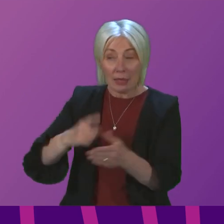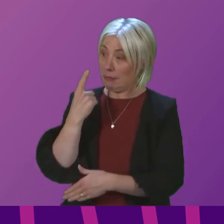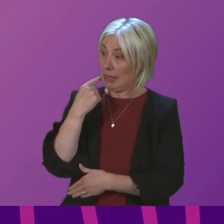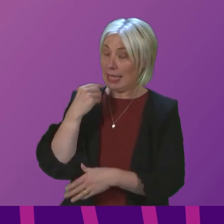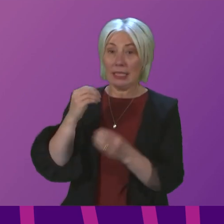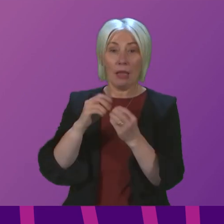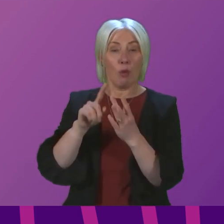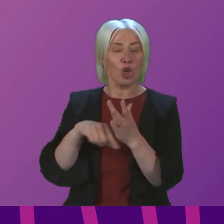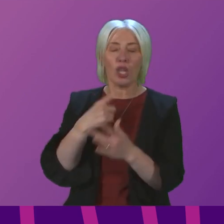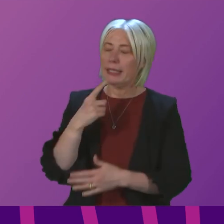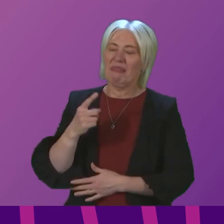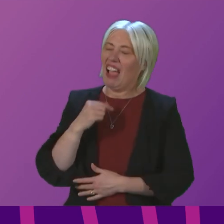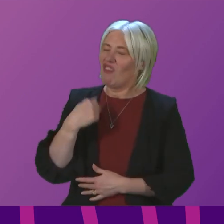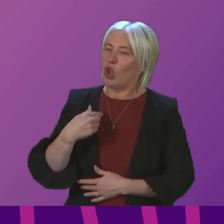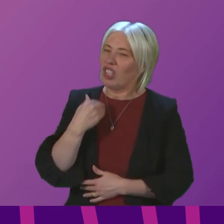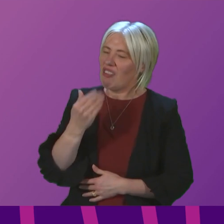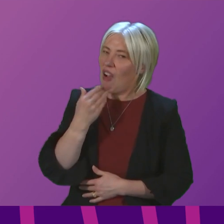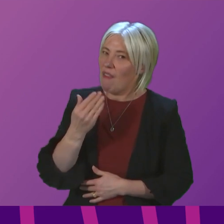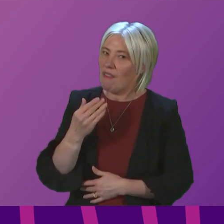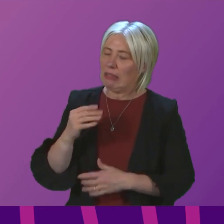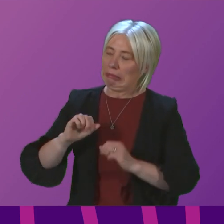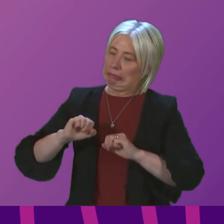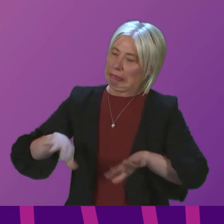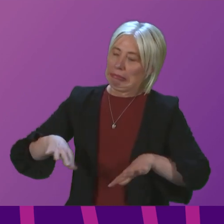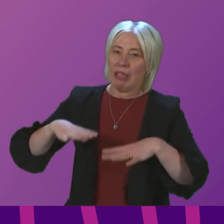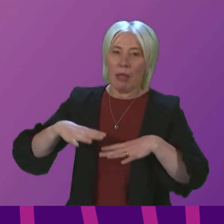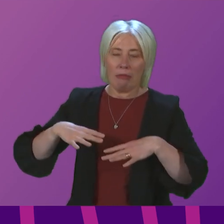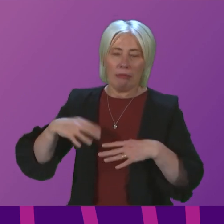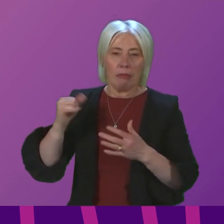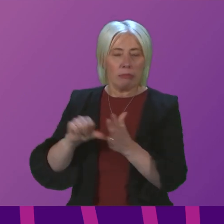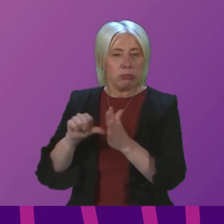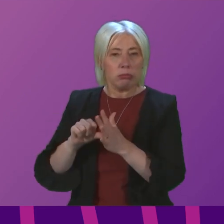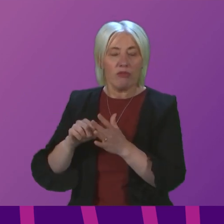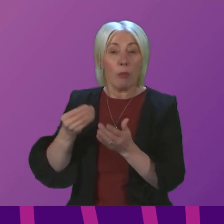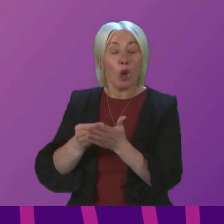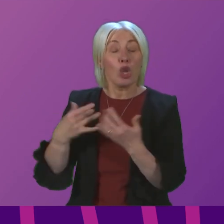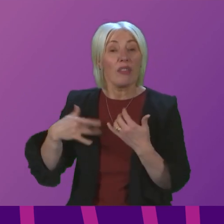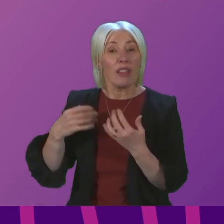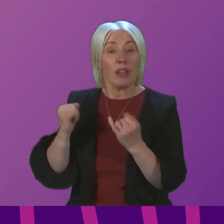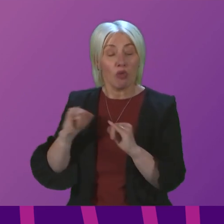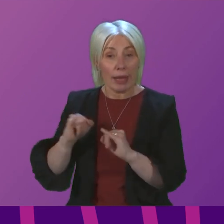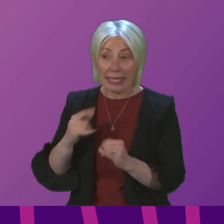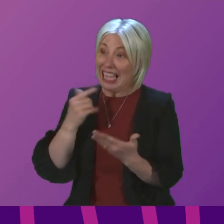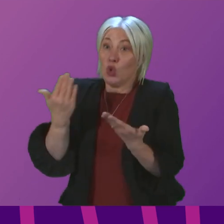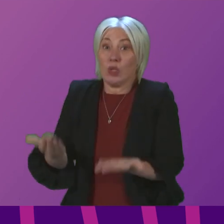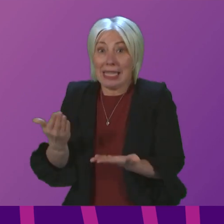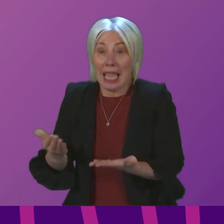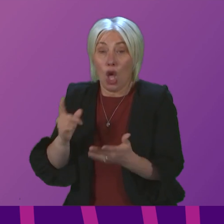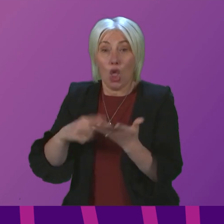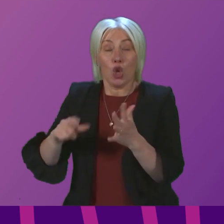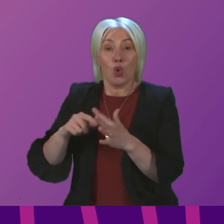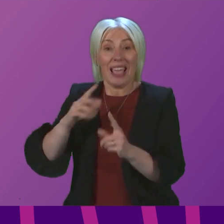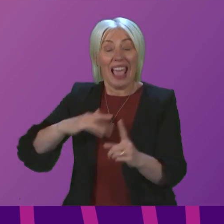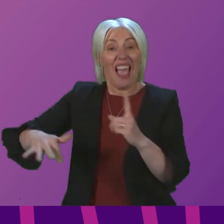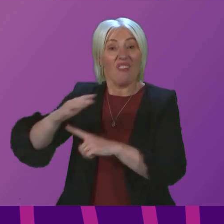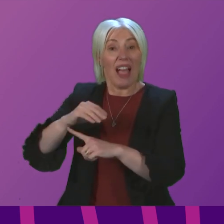admitted he's not done enough to alleviate the pain of the current cost of living crisis. And today, the UK Environment Minister said